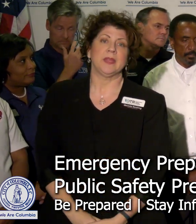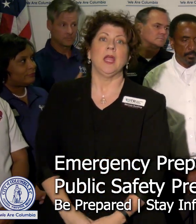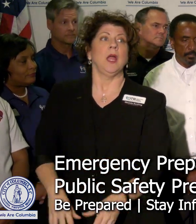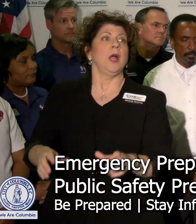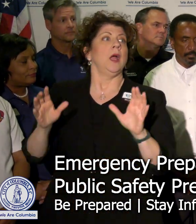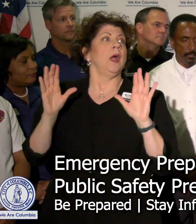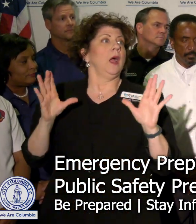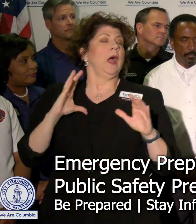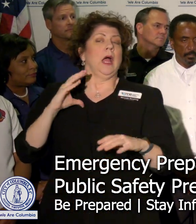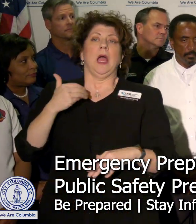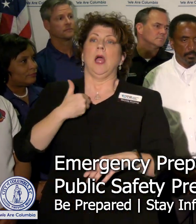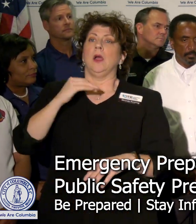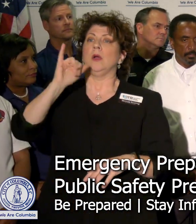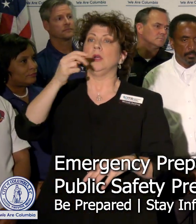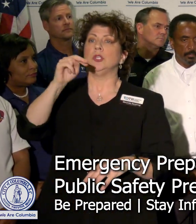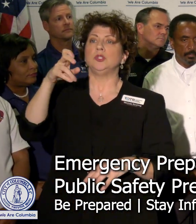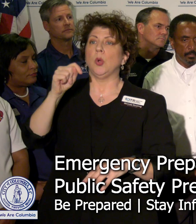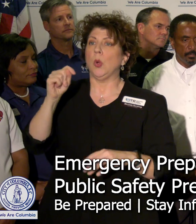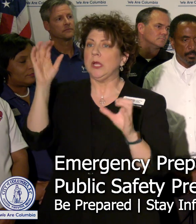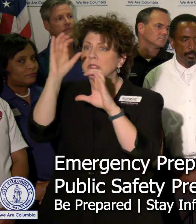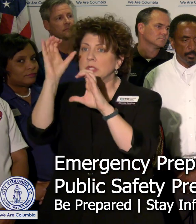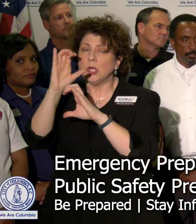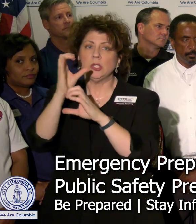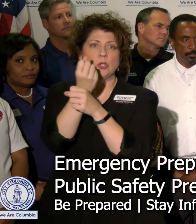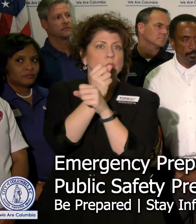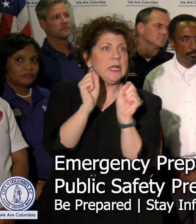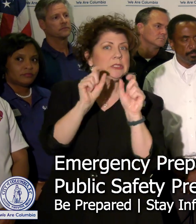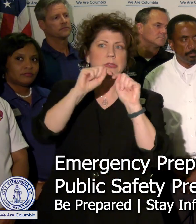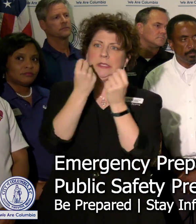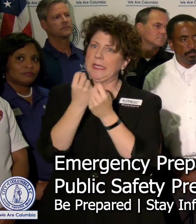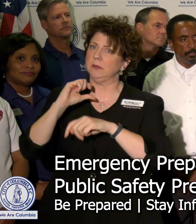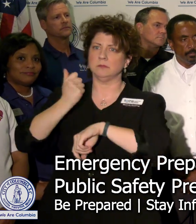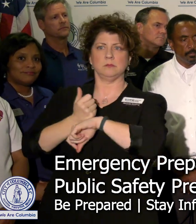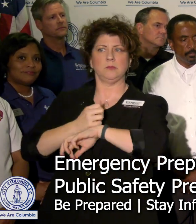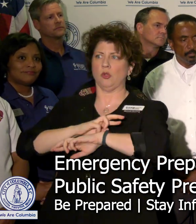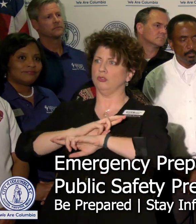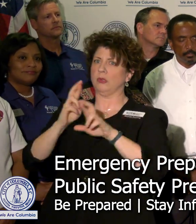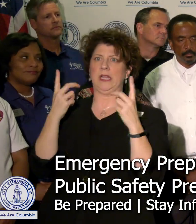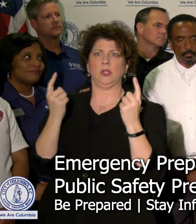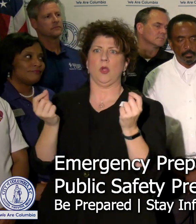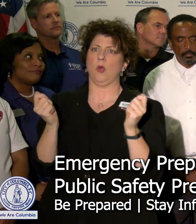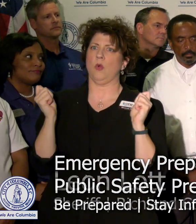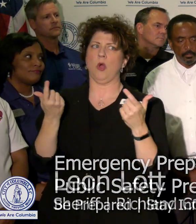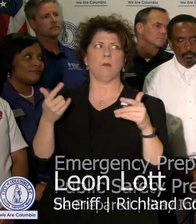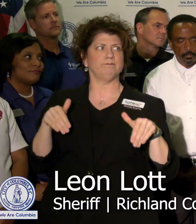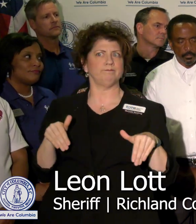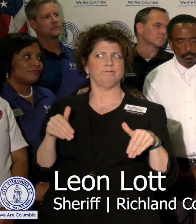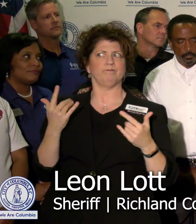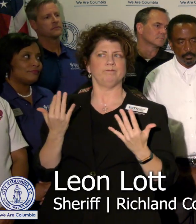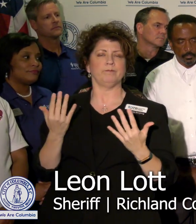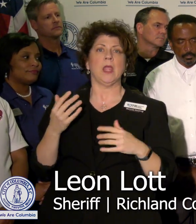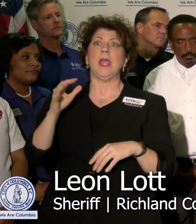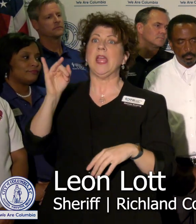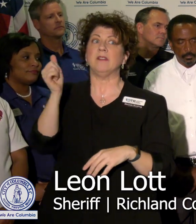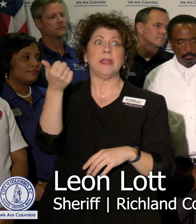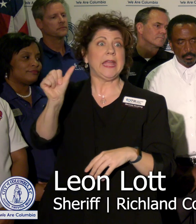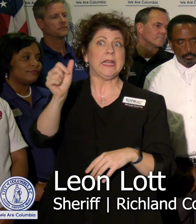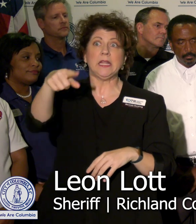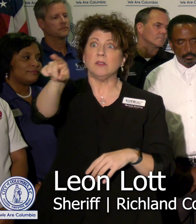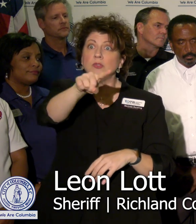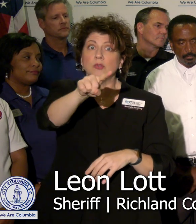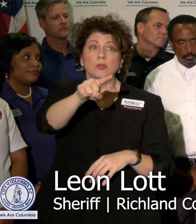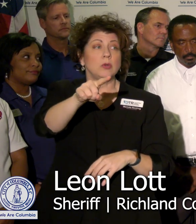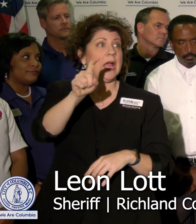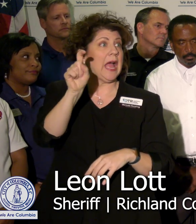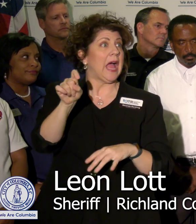Our joint search and rescue teams are positioned. They're ready to go. So we're just sitting back and waiting. If any of our citizens